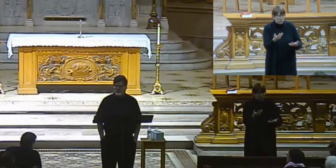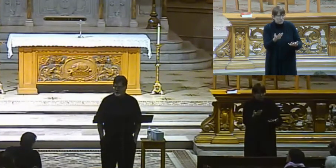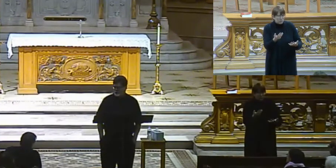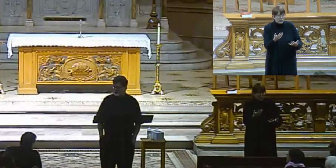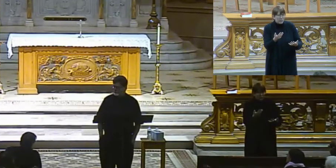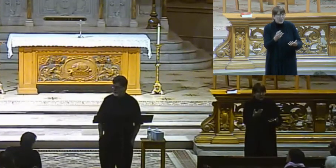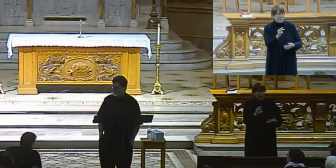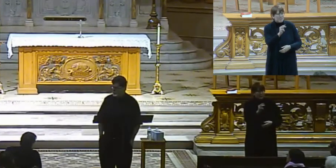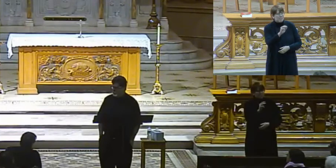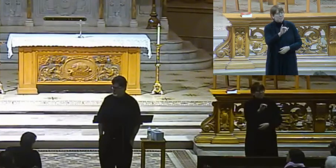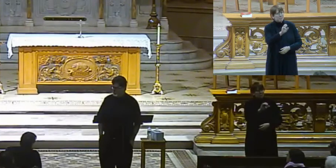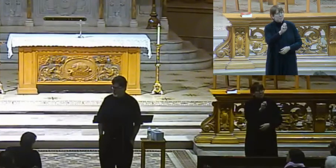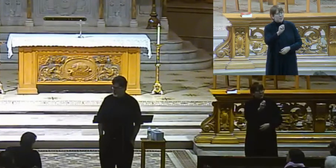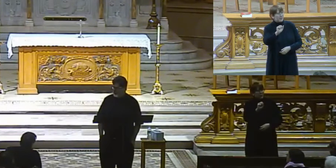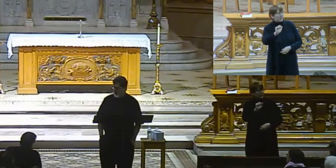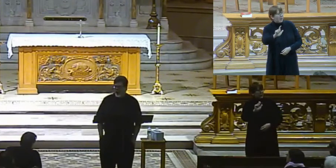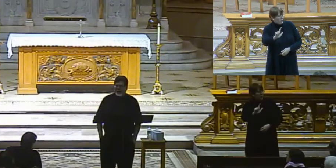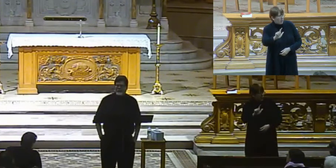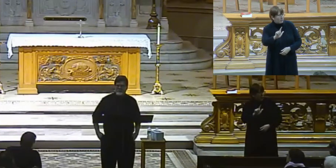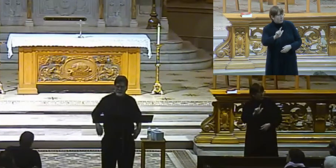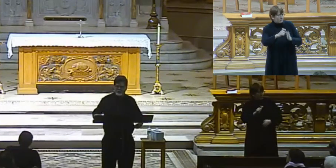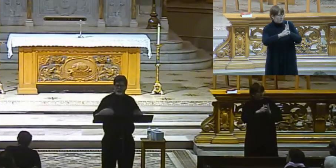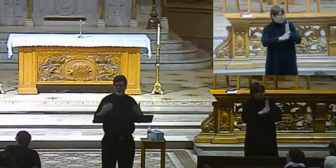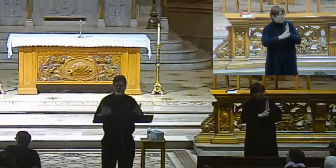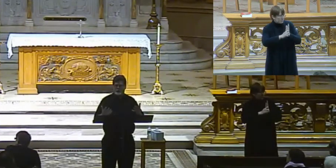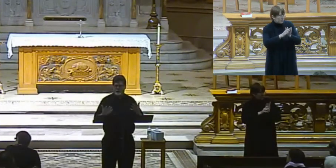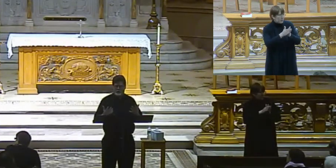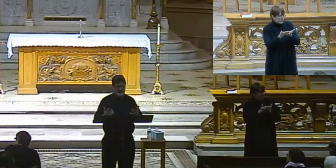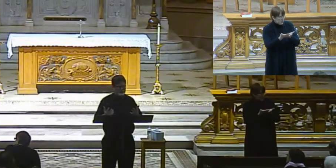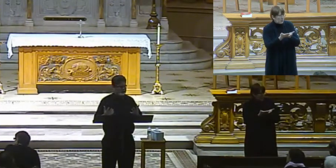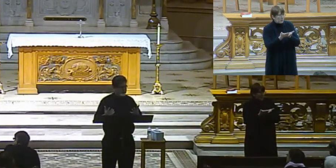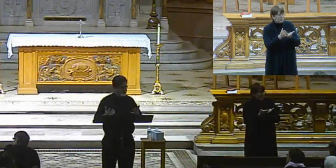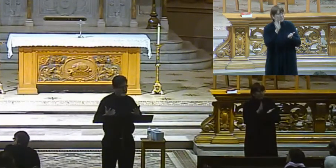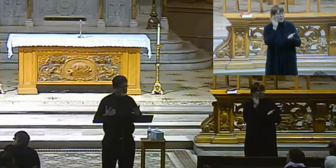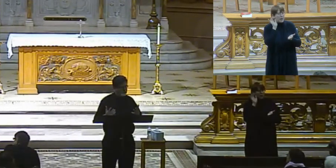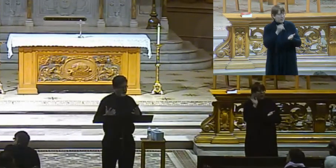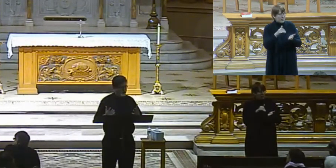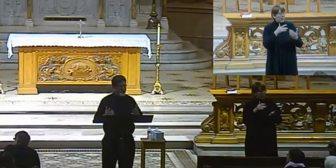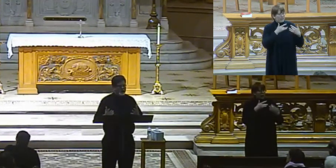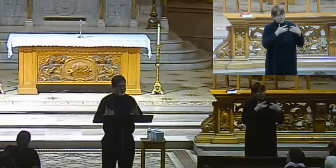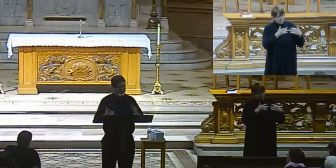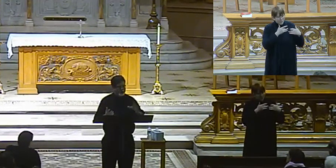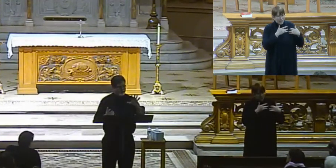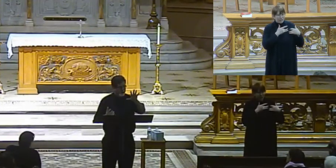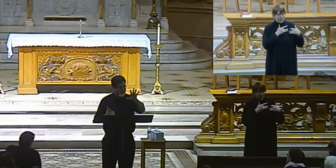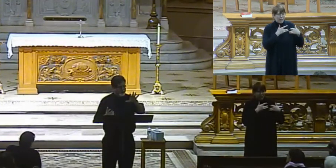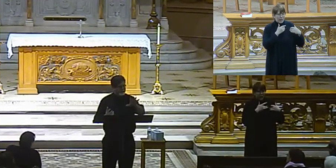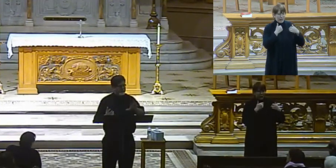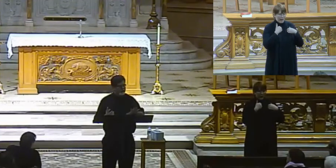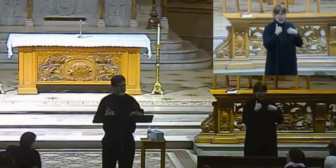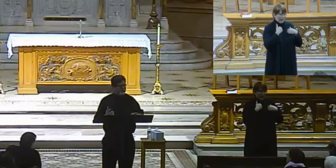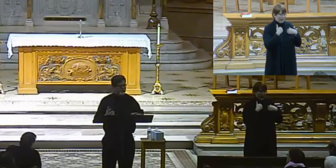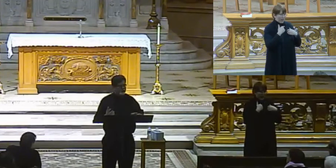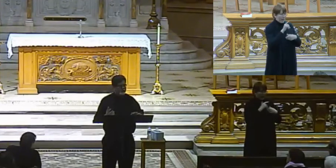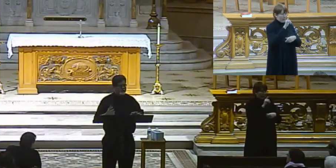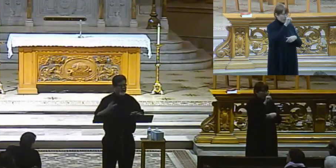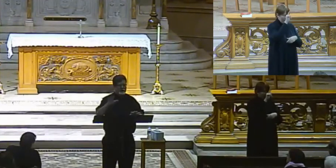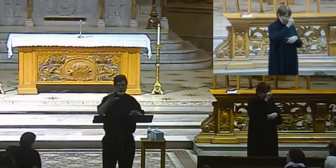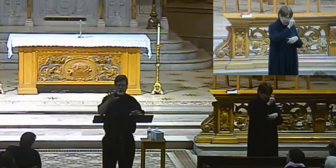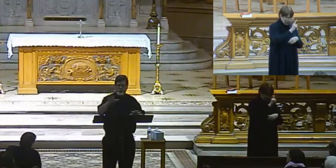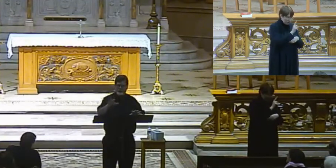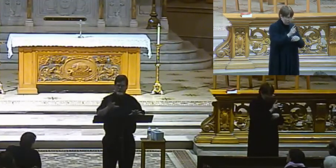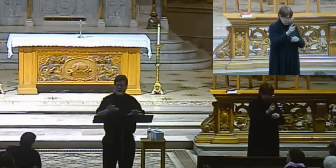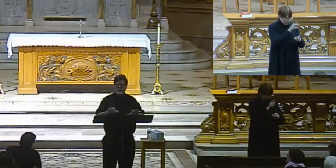A missal. A missal, all right? And the missal that we were given tended to be you would have the Latin on one